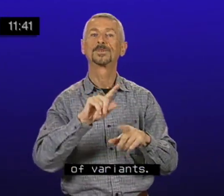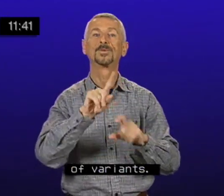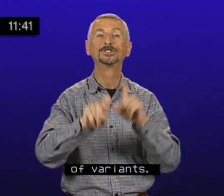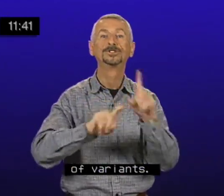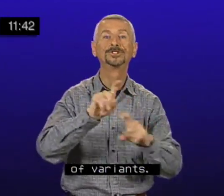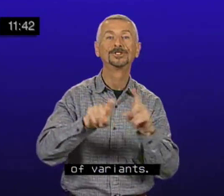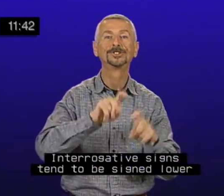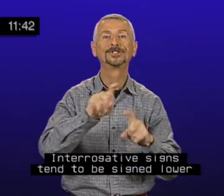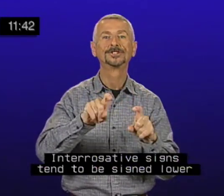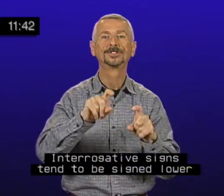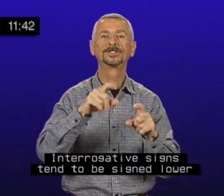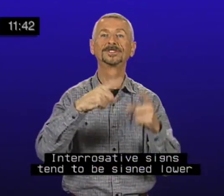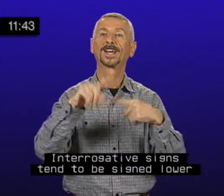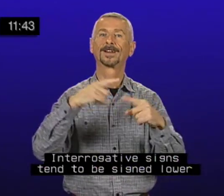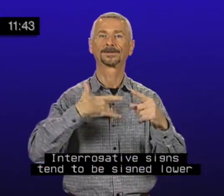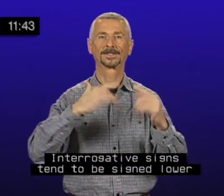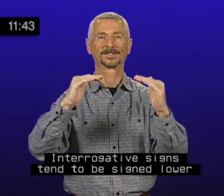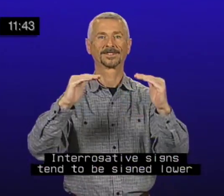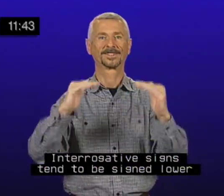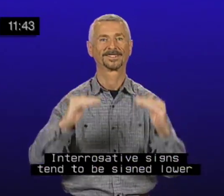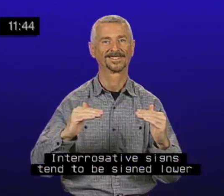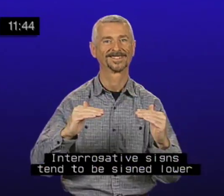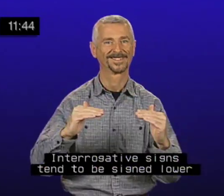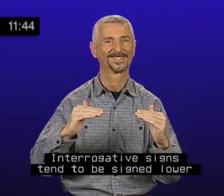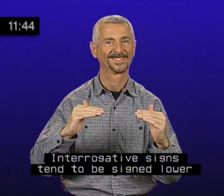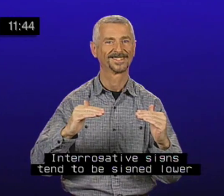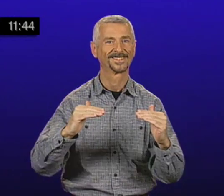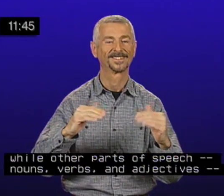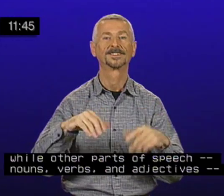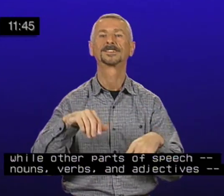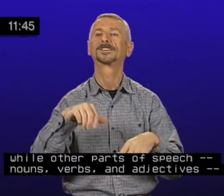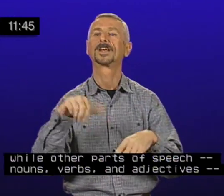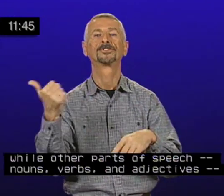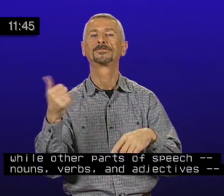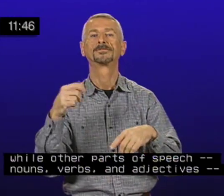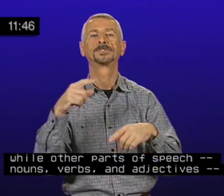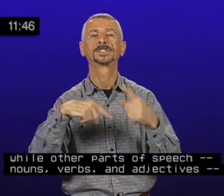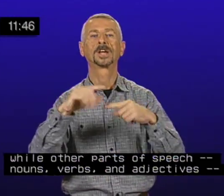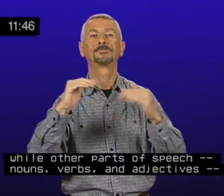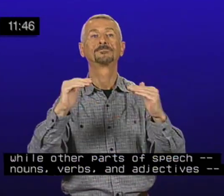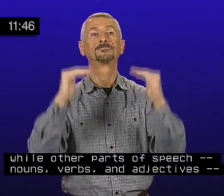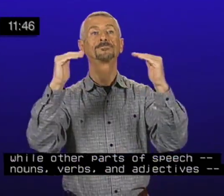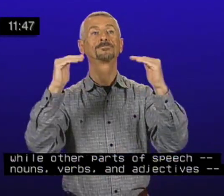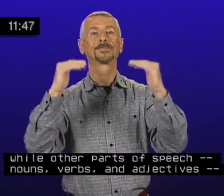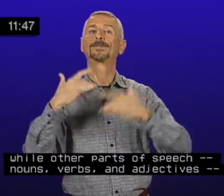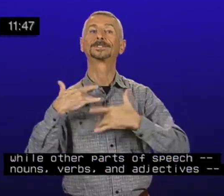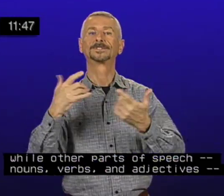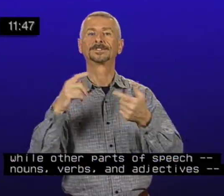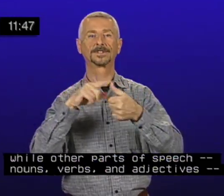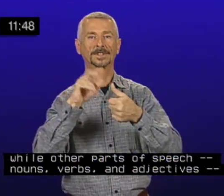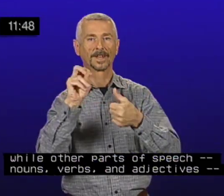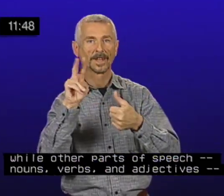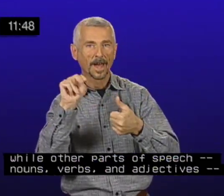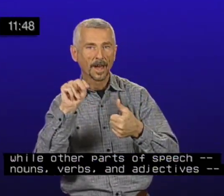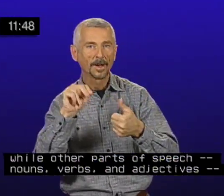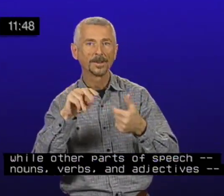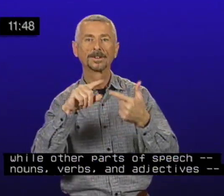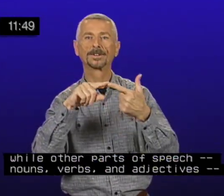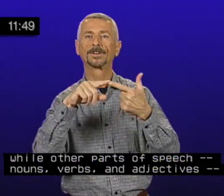Interrogative signs tend to be signed lower, while other parts of speech, nouns, verbs, and